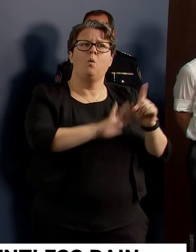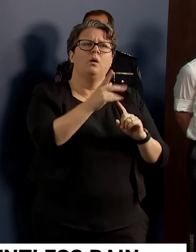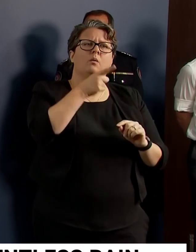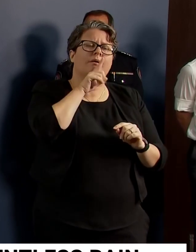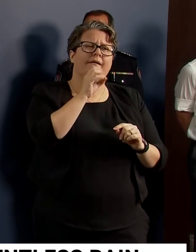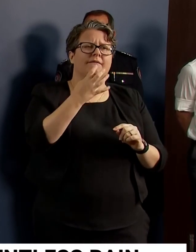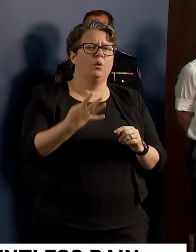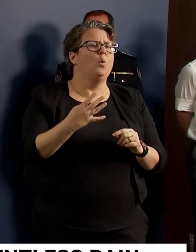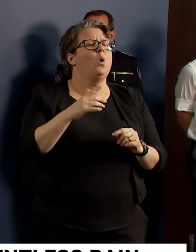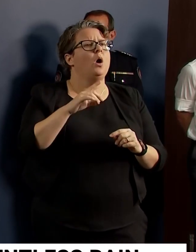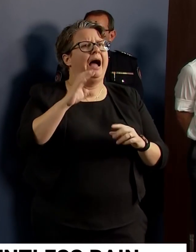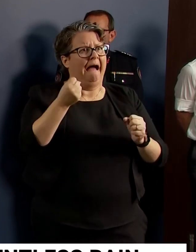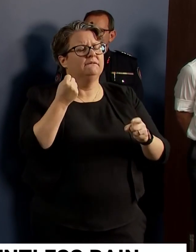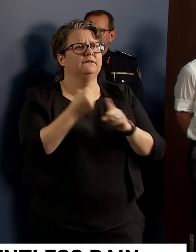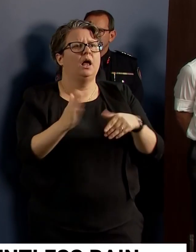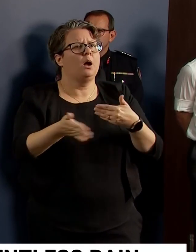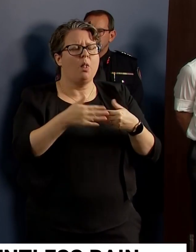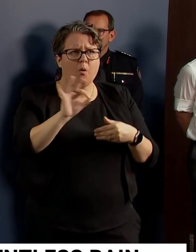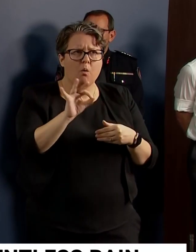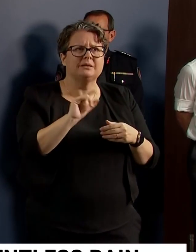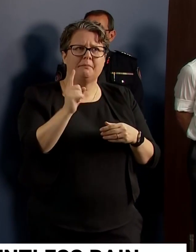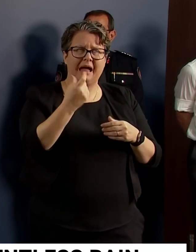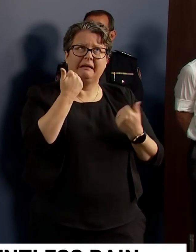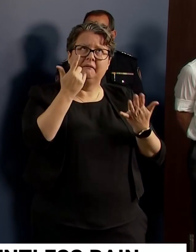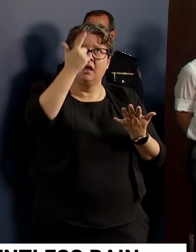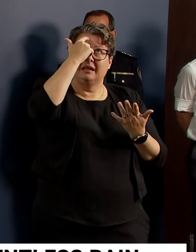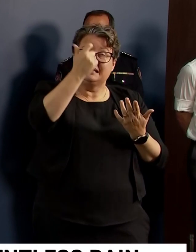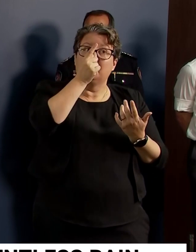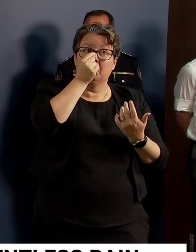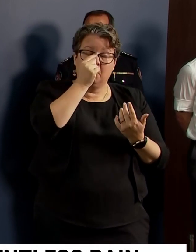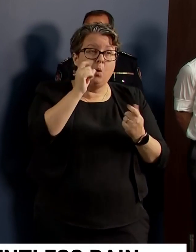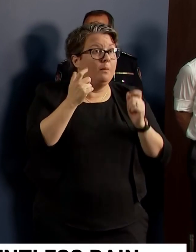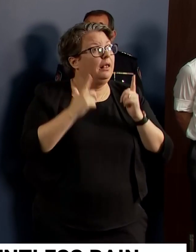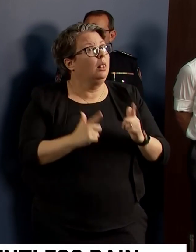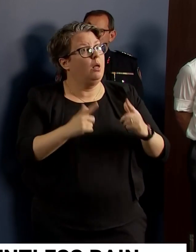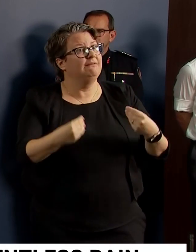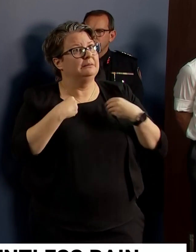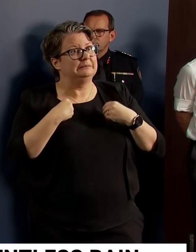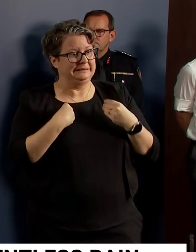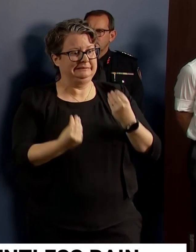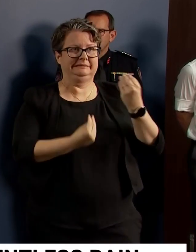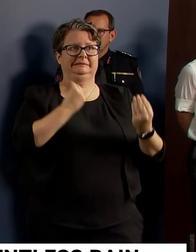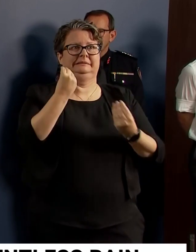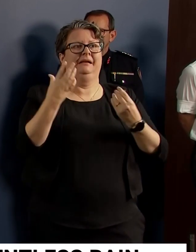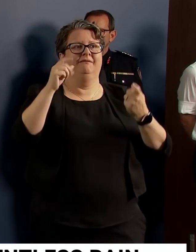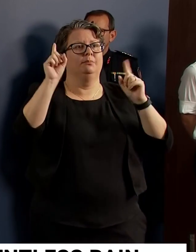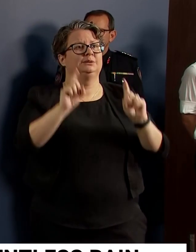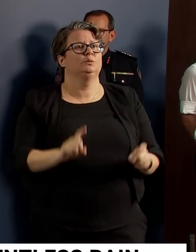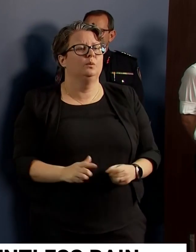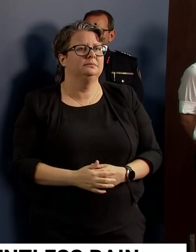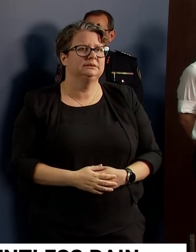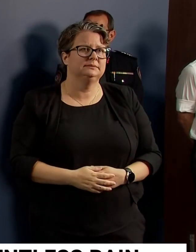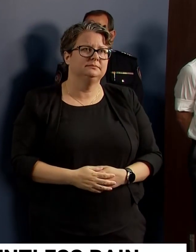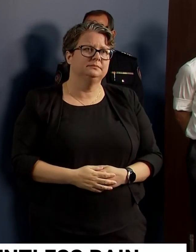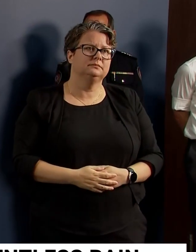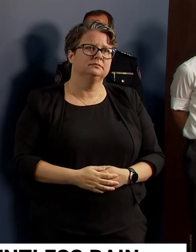but that really does give an idea of the potential scale of the impact of these storms. In addition